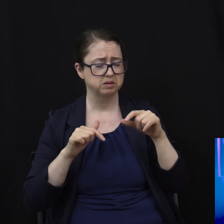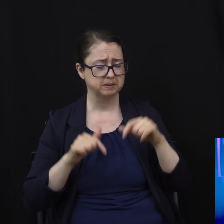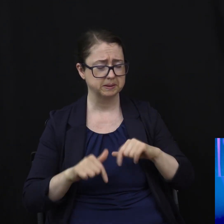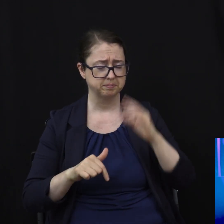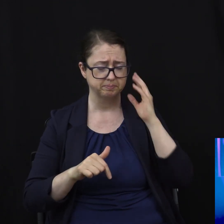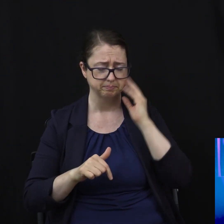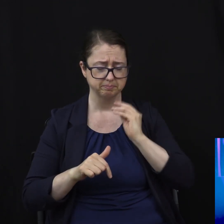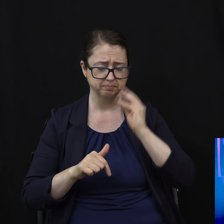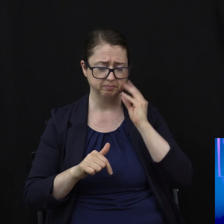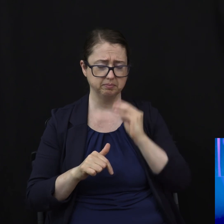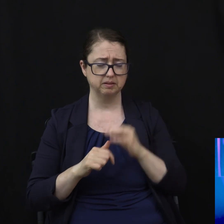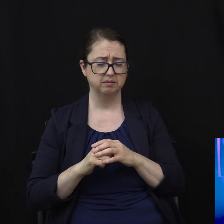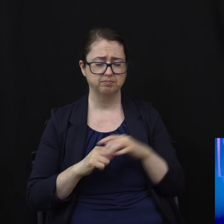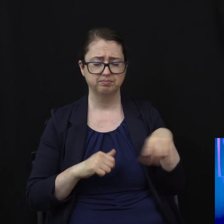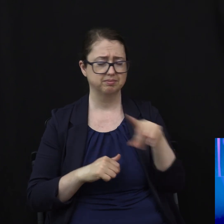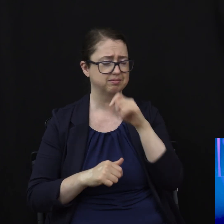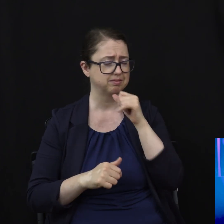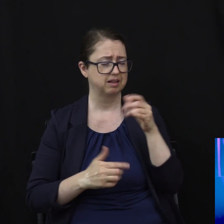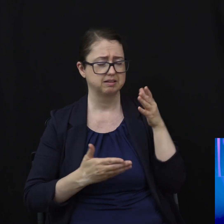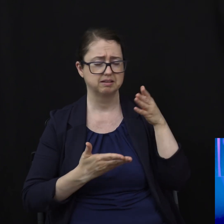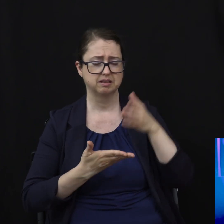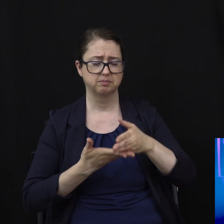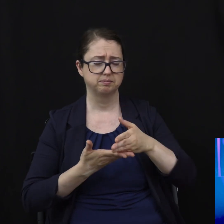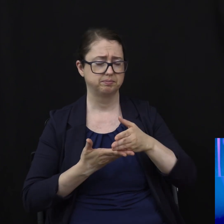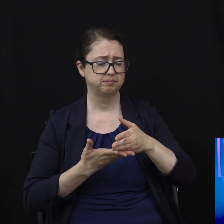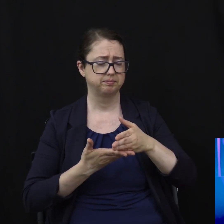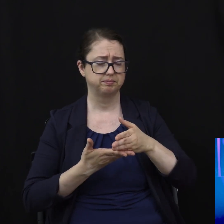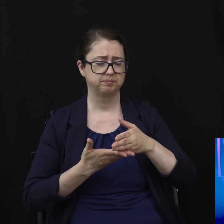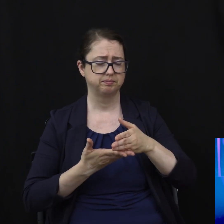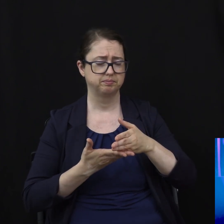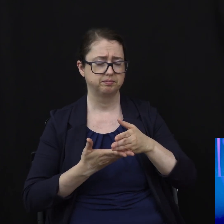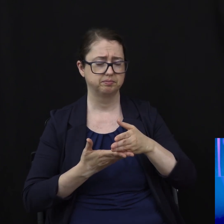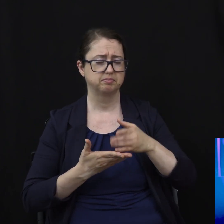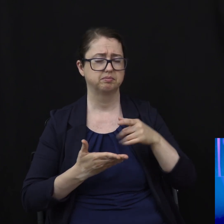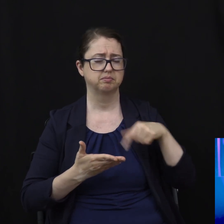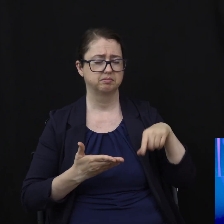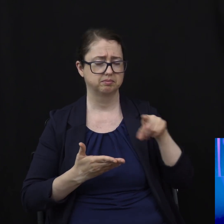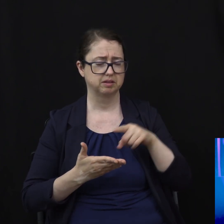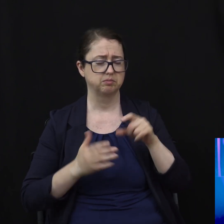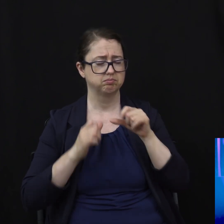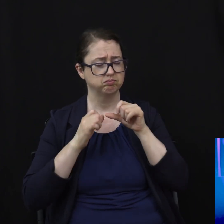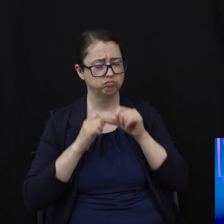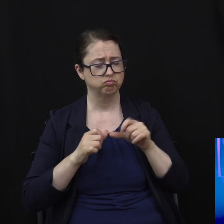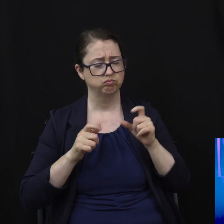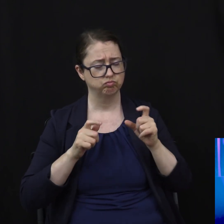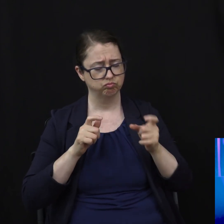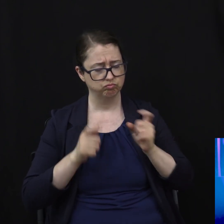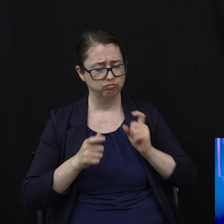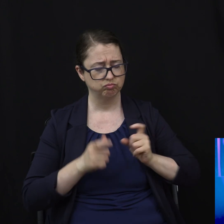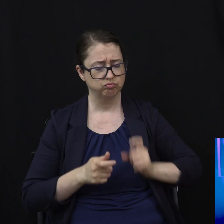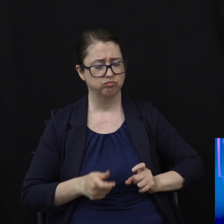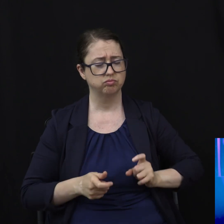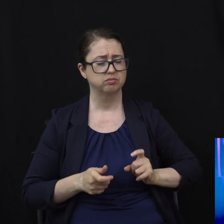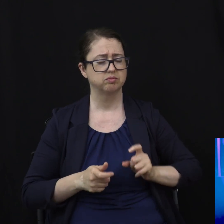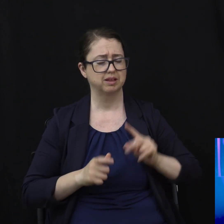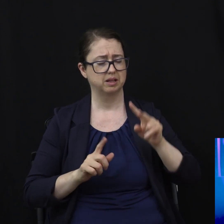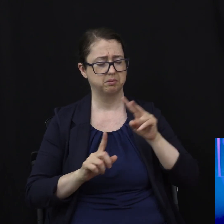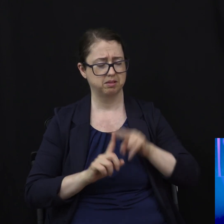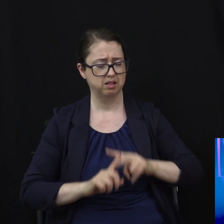wouldn't stop, that they would continue to make small changes and to apply these basic principles to